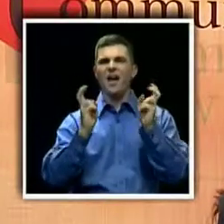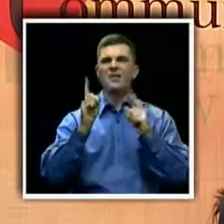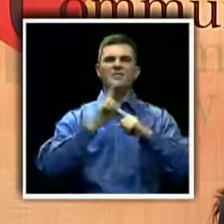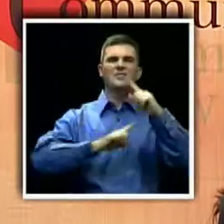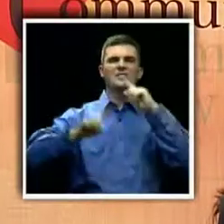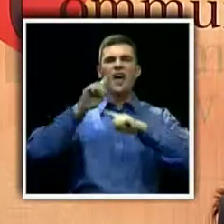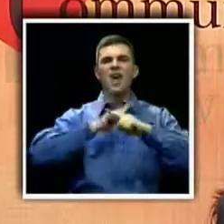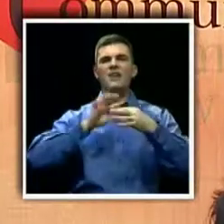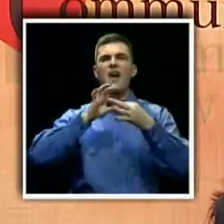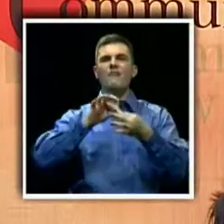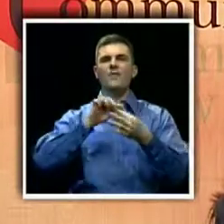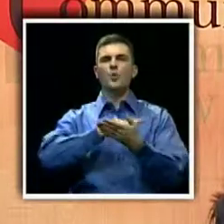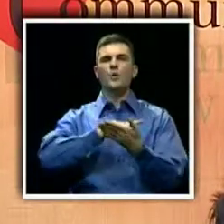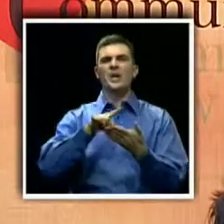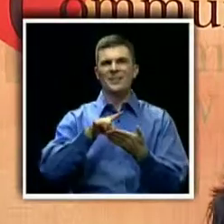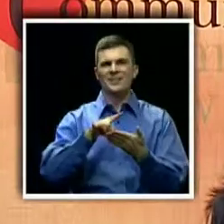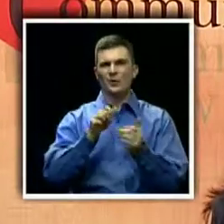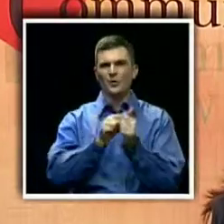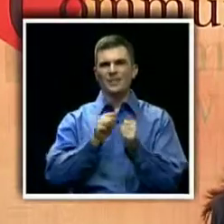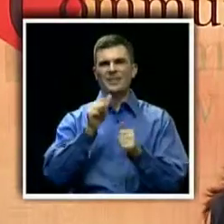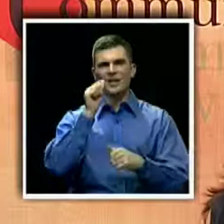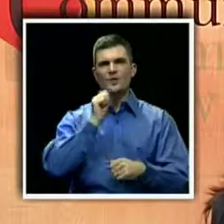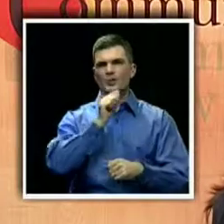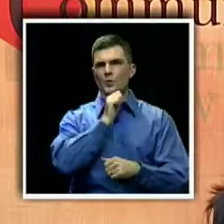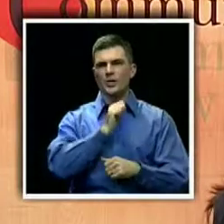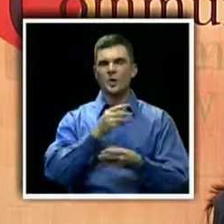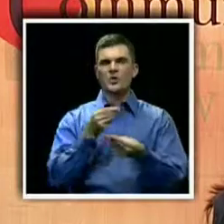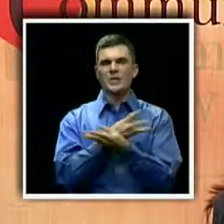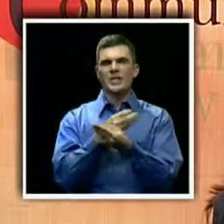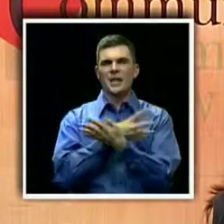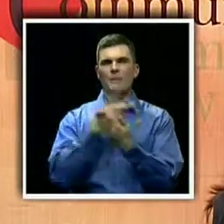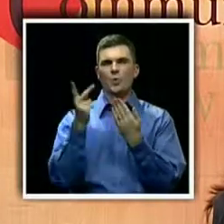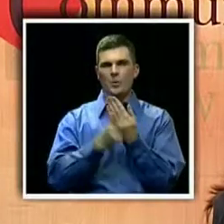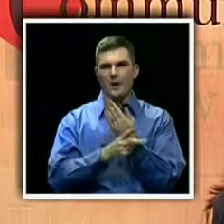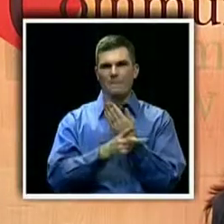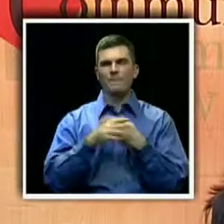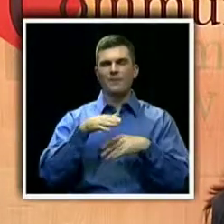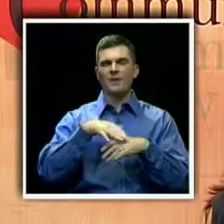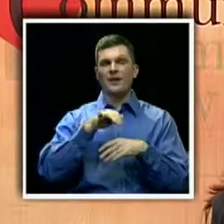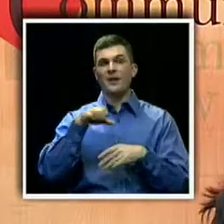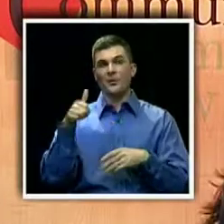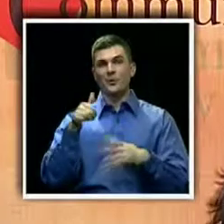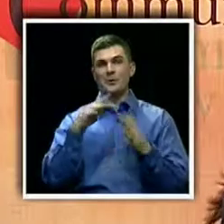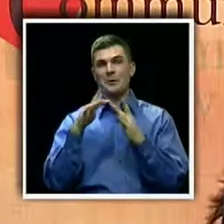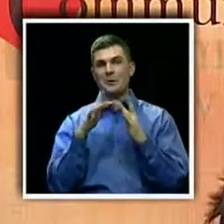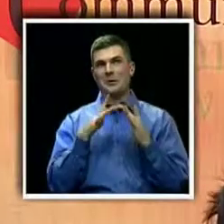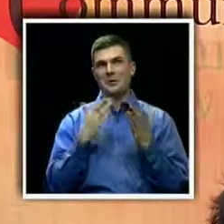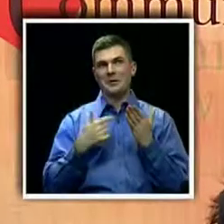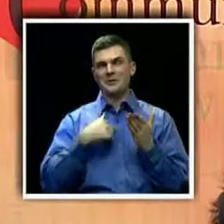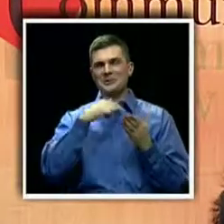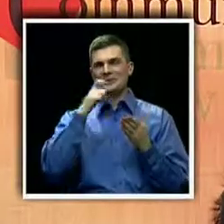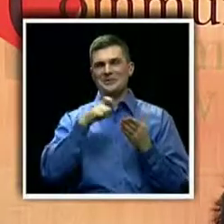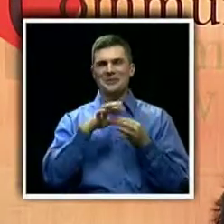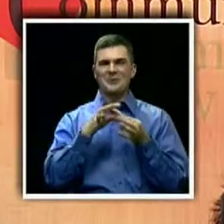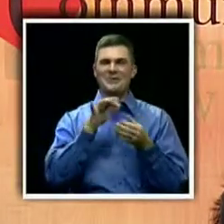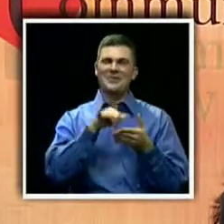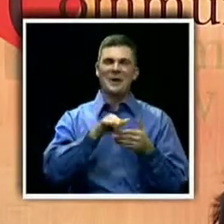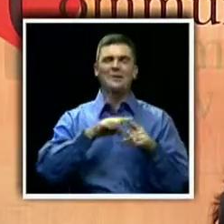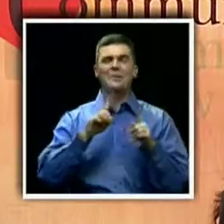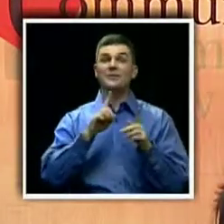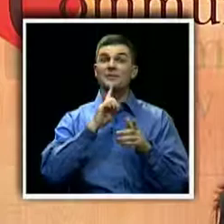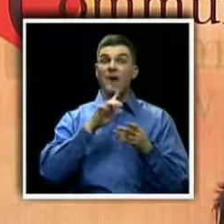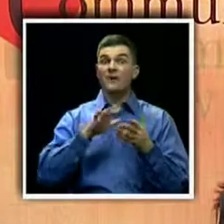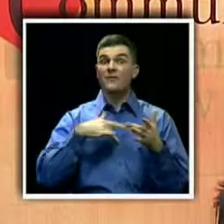Arizona Relay program, which would be on CBS 5, another network. I don't know if we're supposed to be talking about that. But it's kind of exciting because